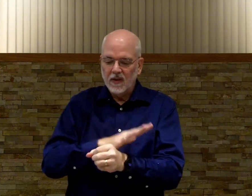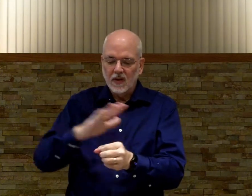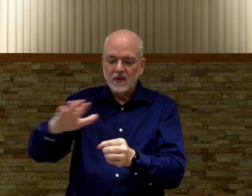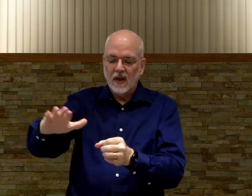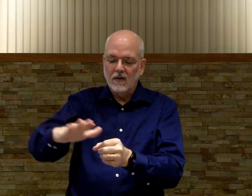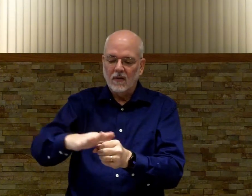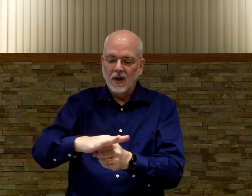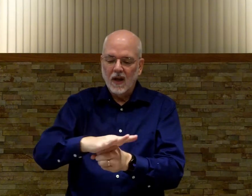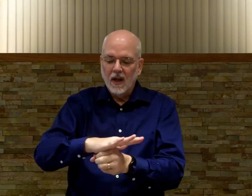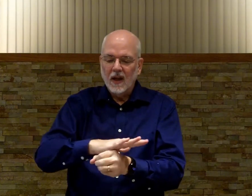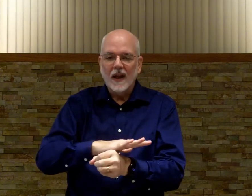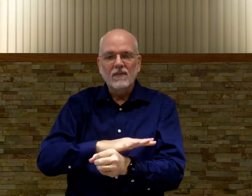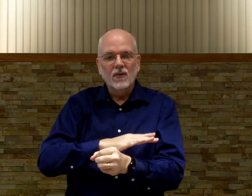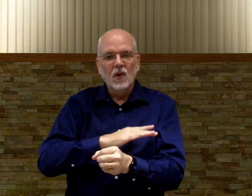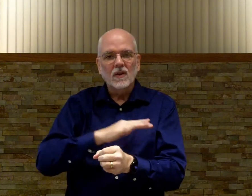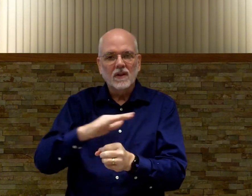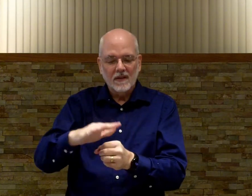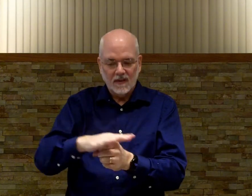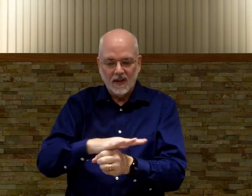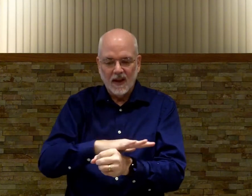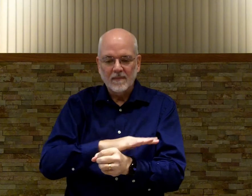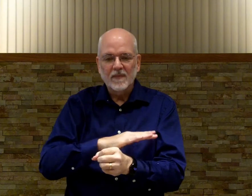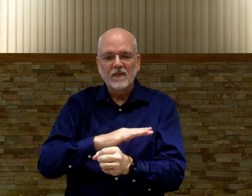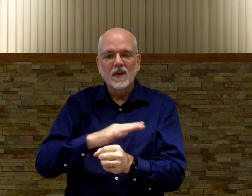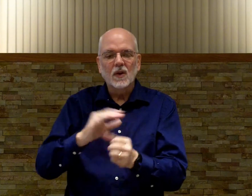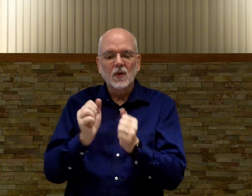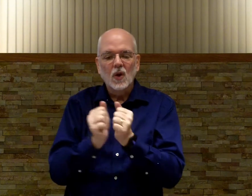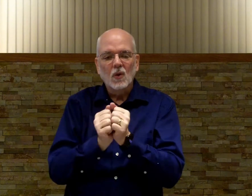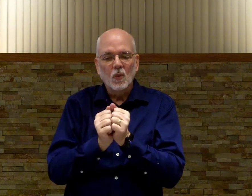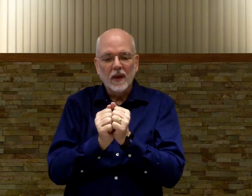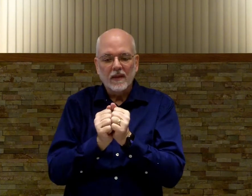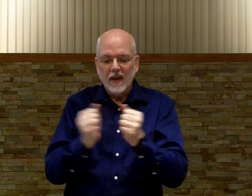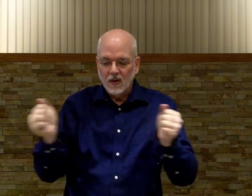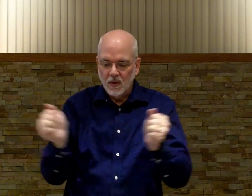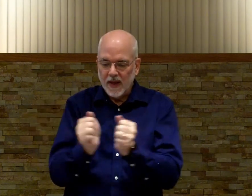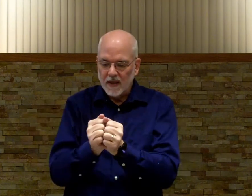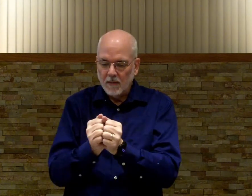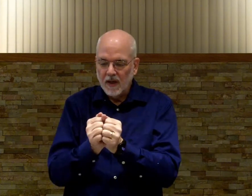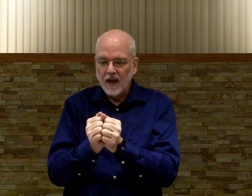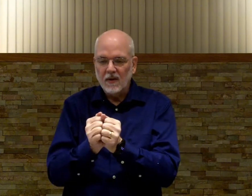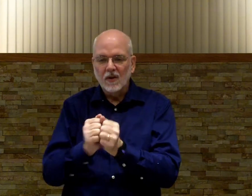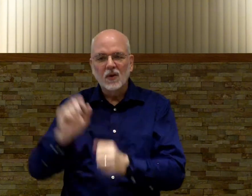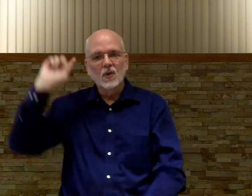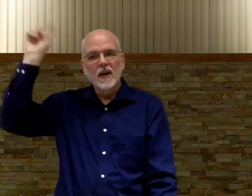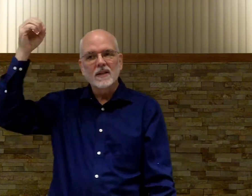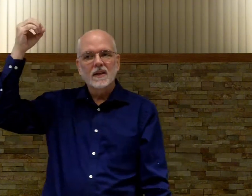it's kind of like full okay filled with two hands coming together grace